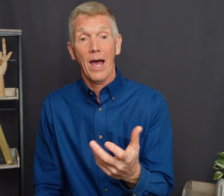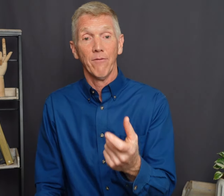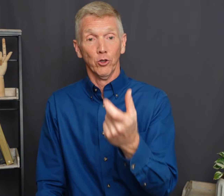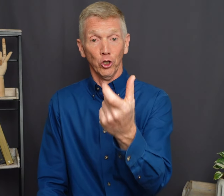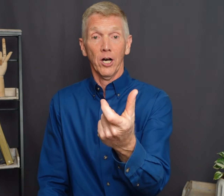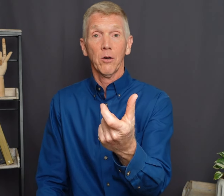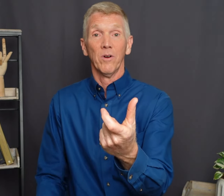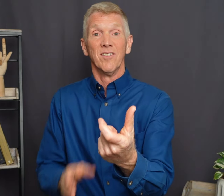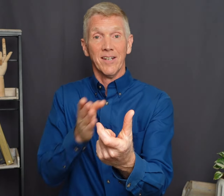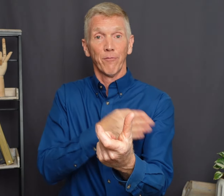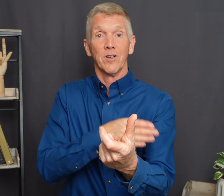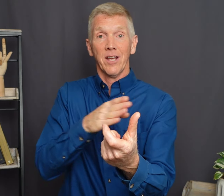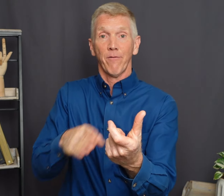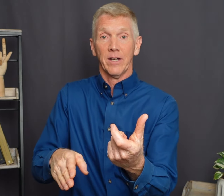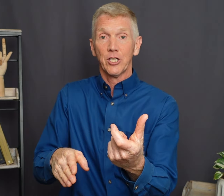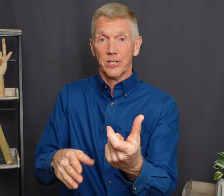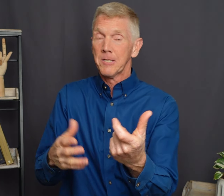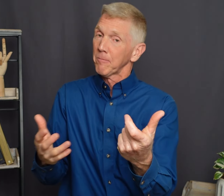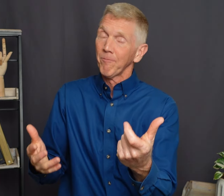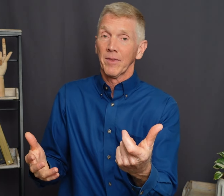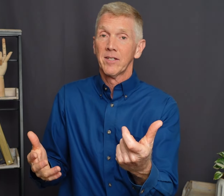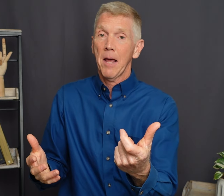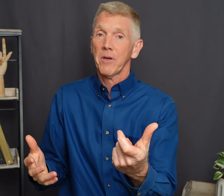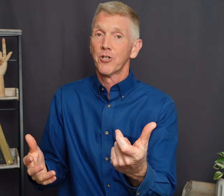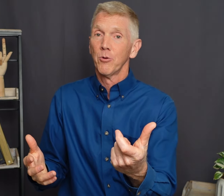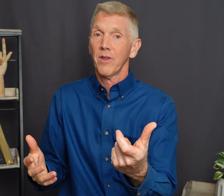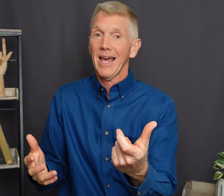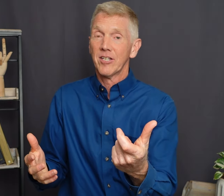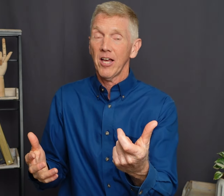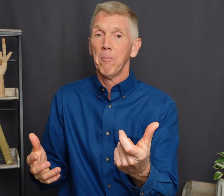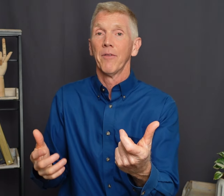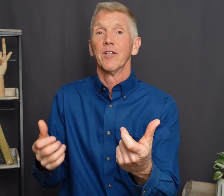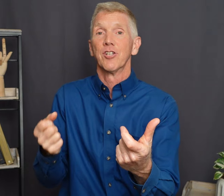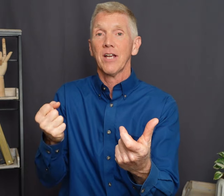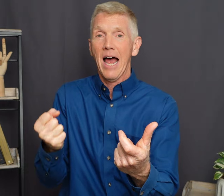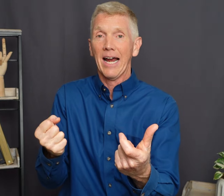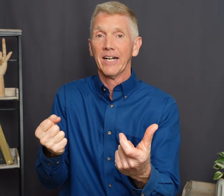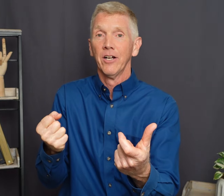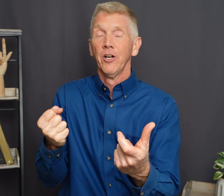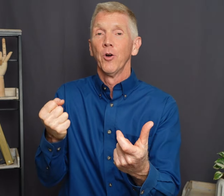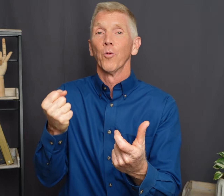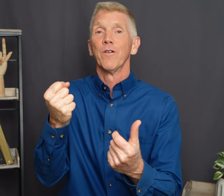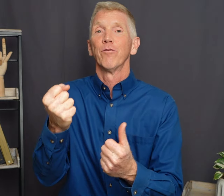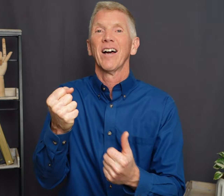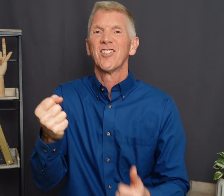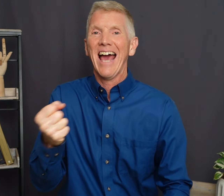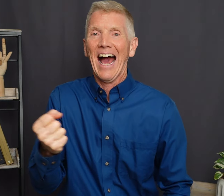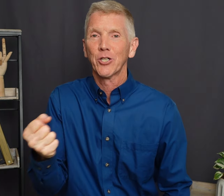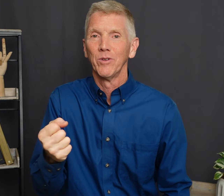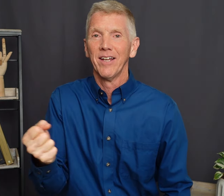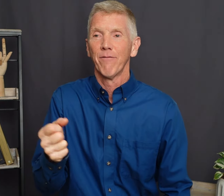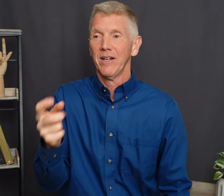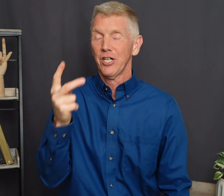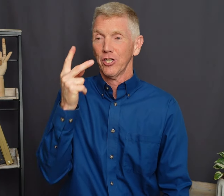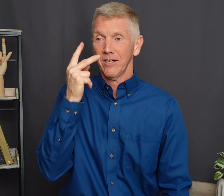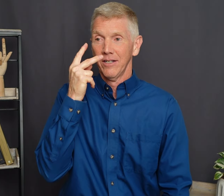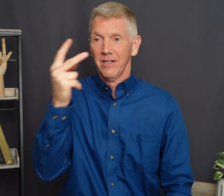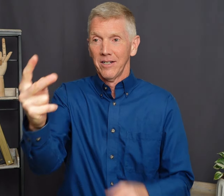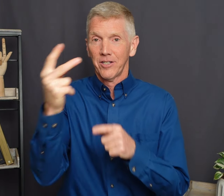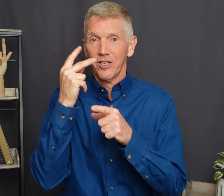have look with different definitions Same thing is true with ASL, but the sign reflects the actual definition To